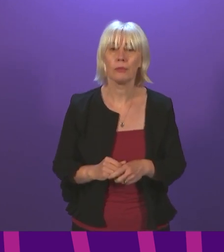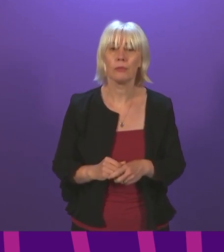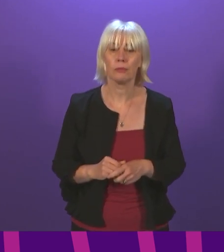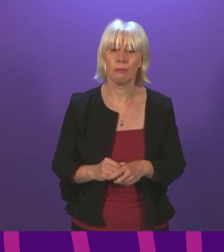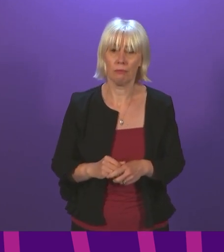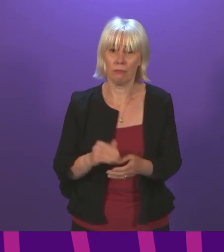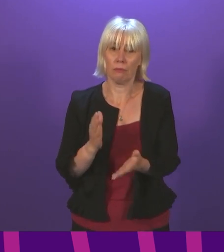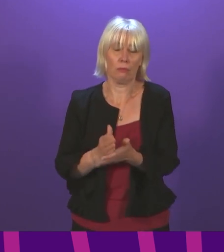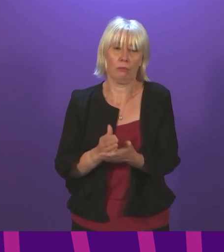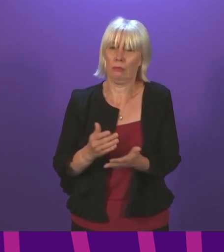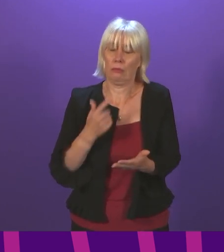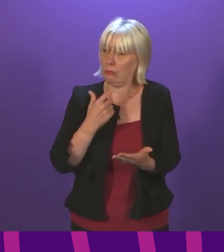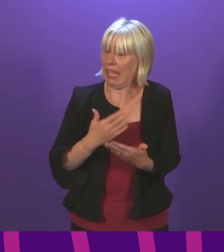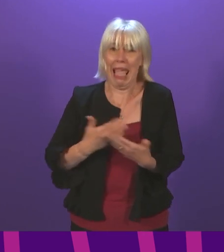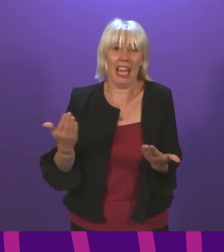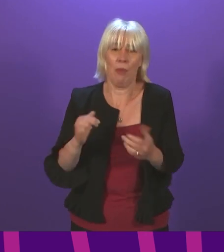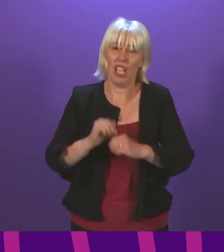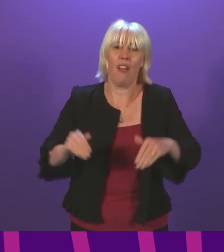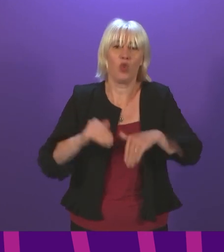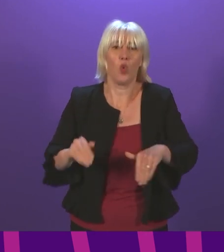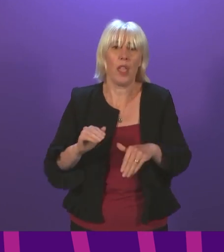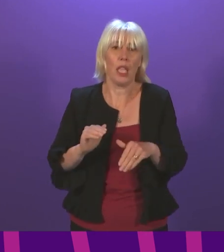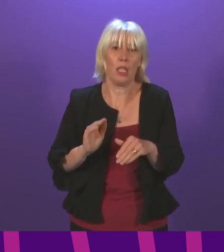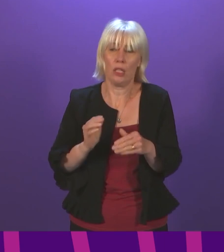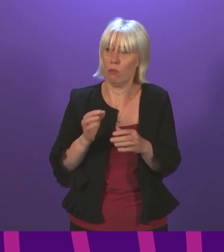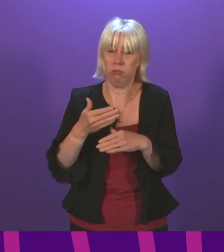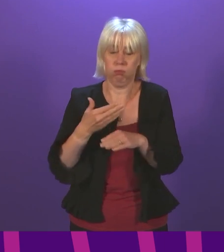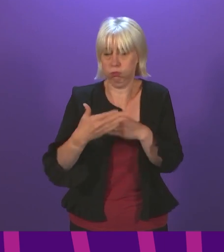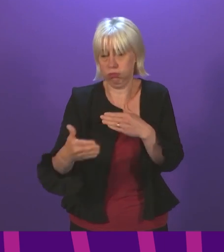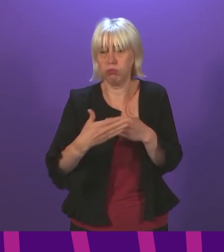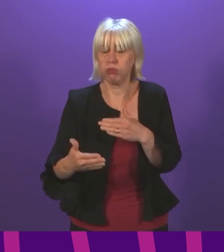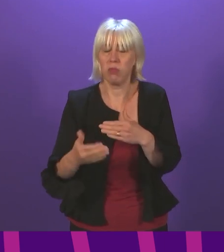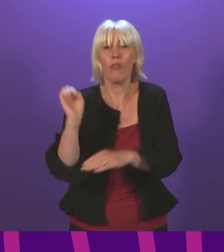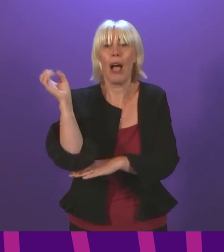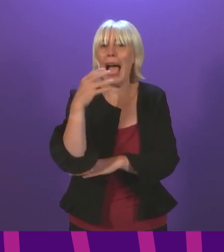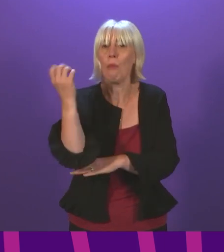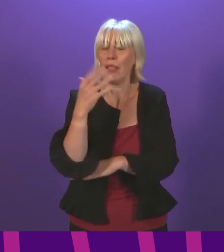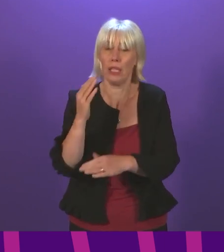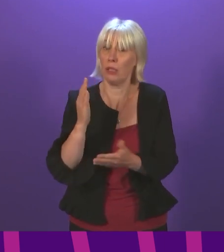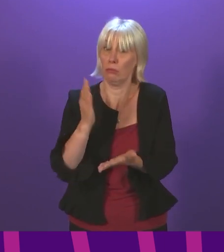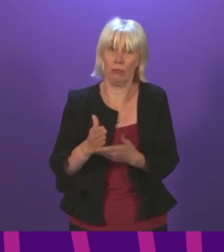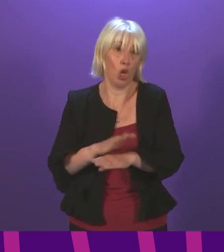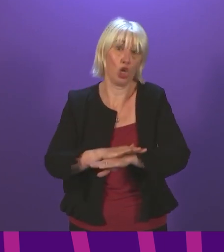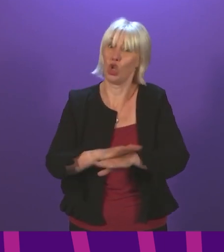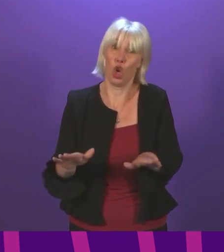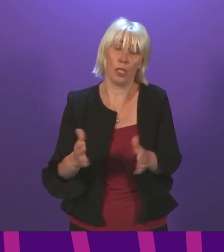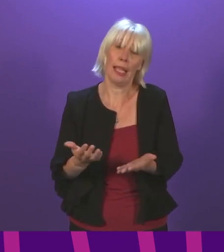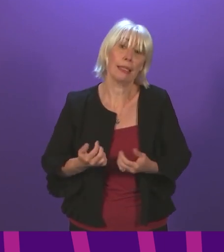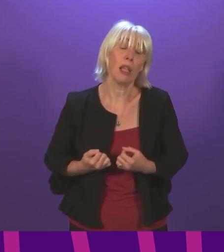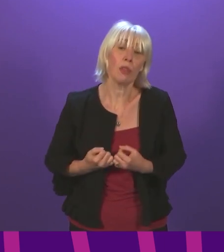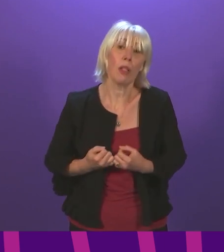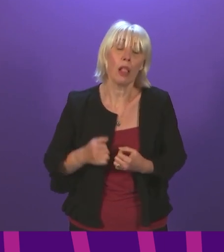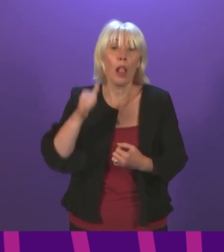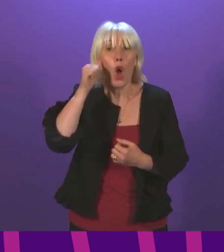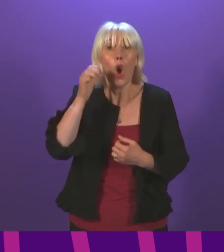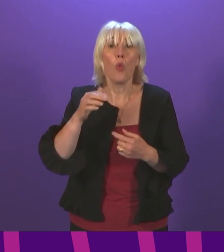Absolutely anyone who waits longer than they should wait for an ambulance, I find that not acceptable. We know the pressure our